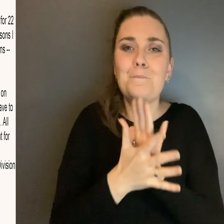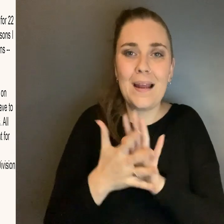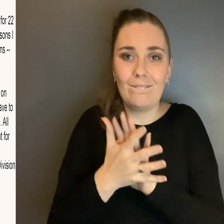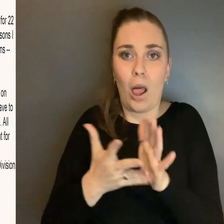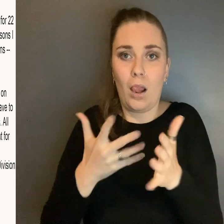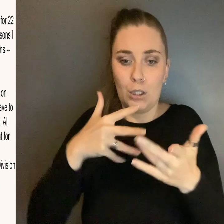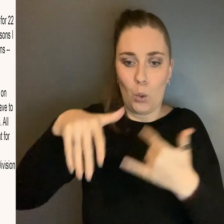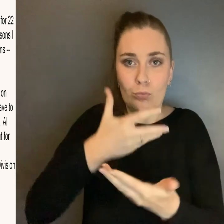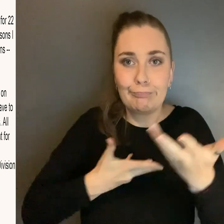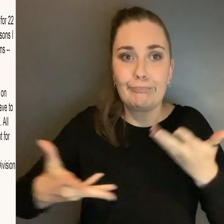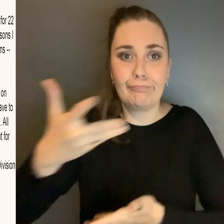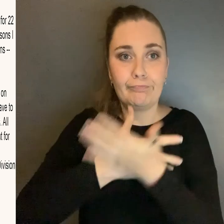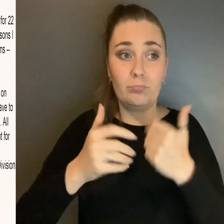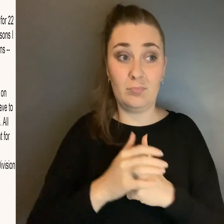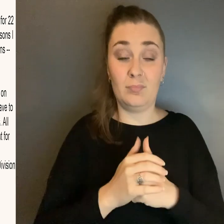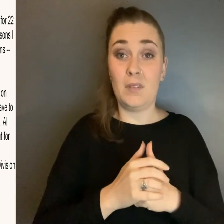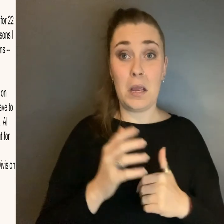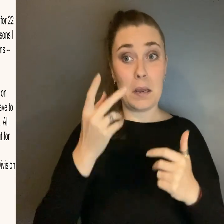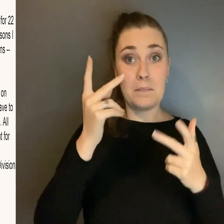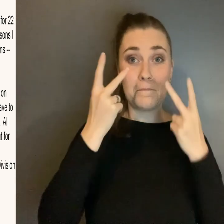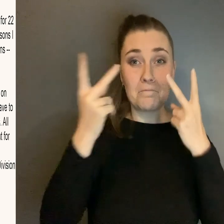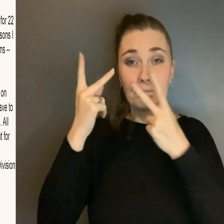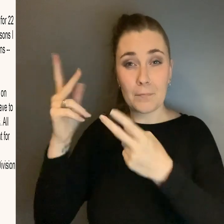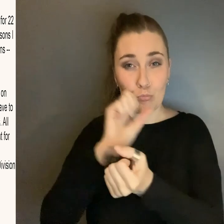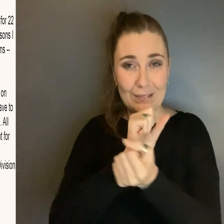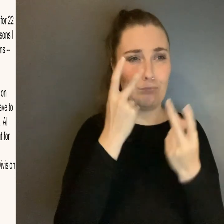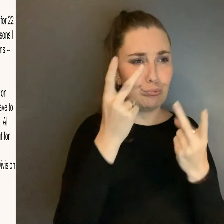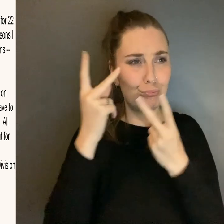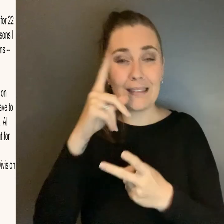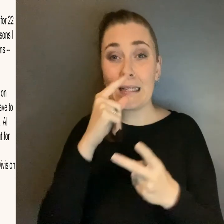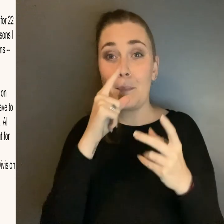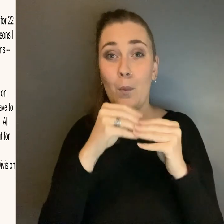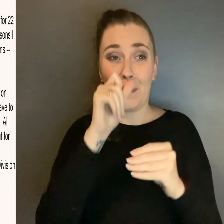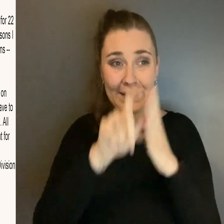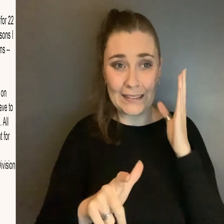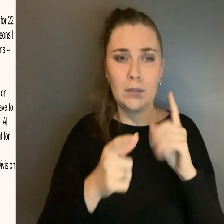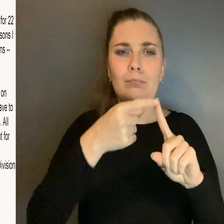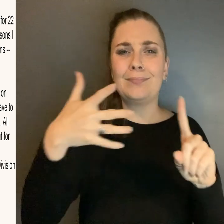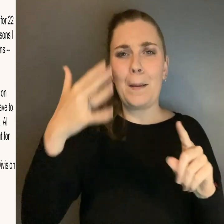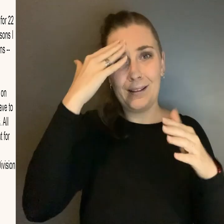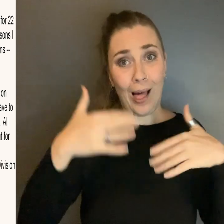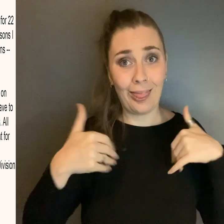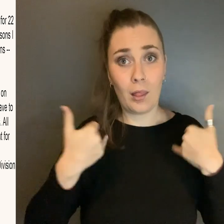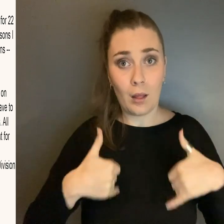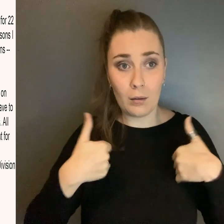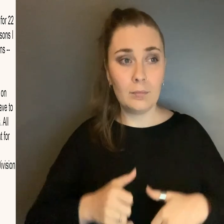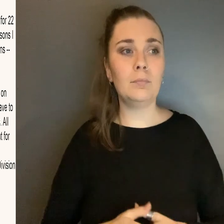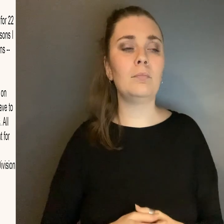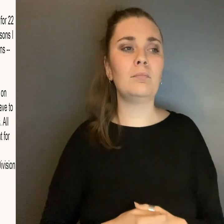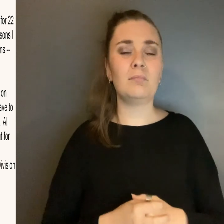Across the prisons I visited, you see people with disabilities Particularly mental health conditions Kept in